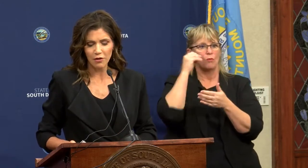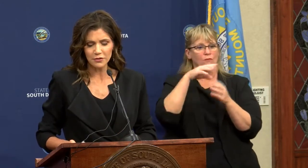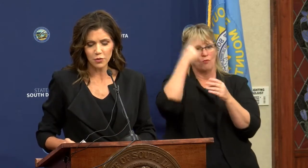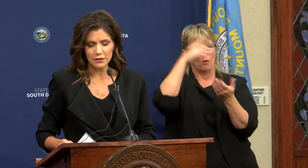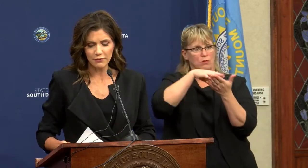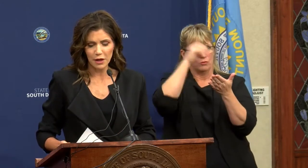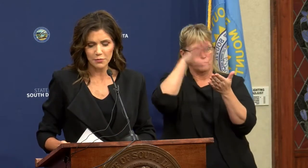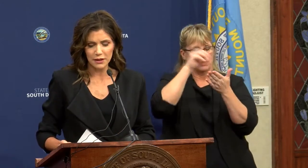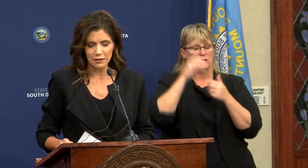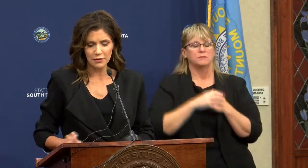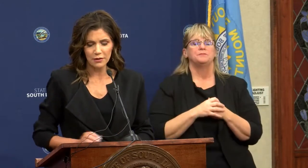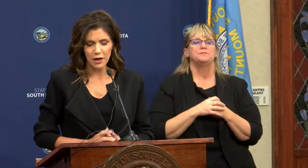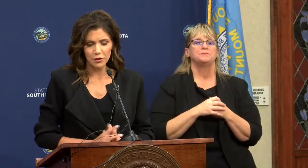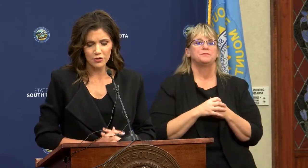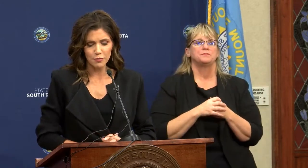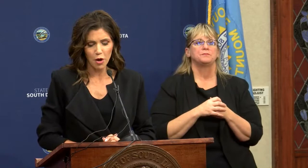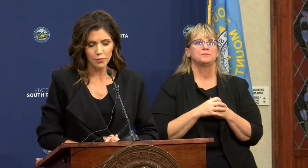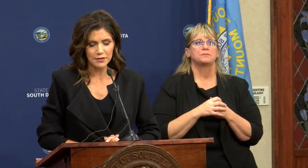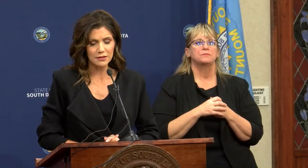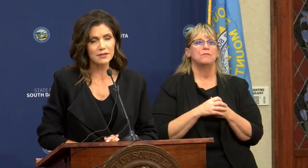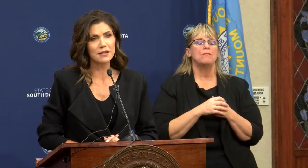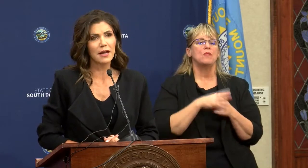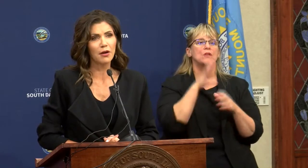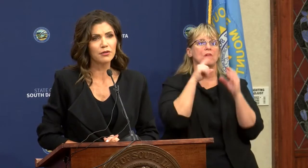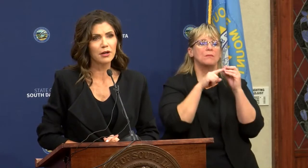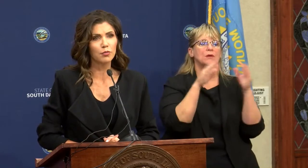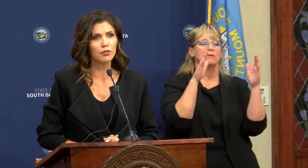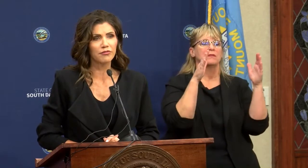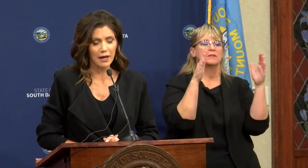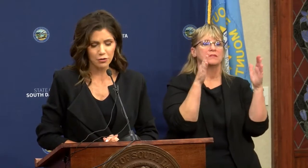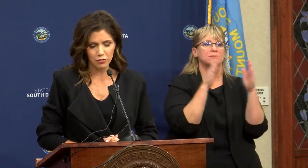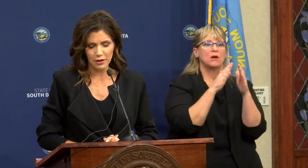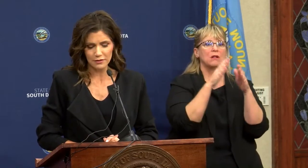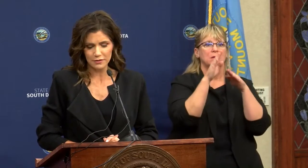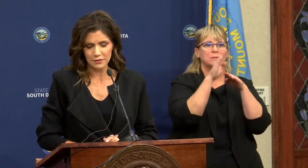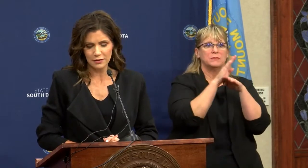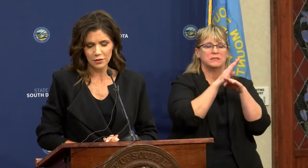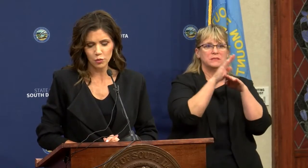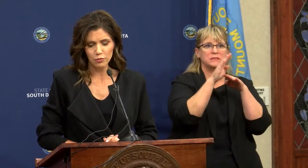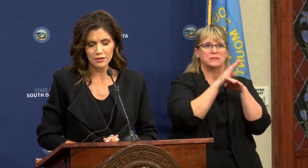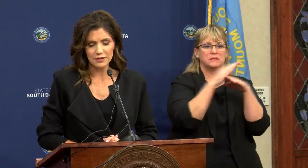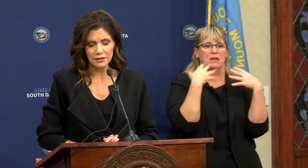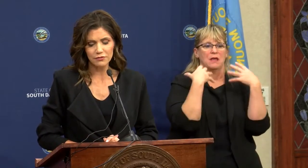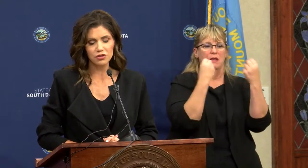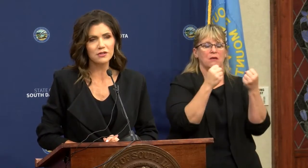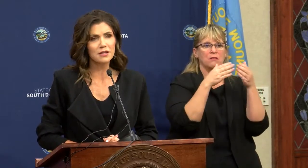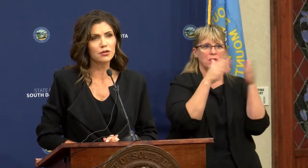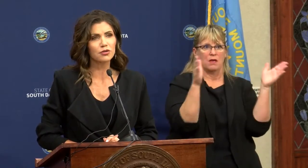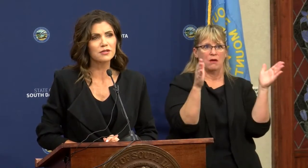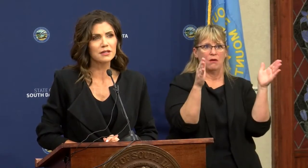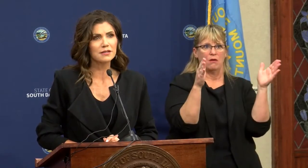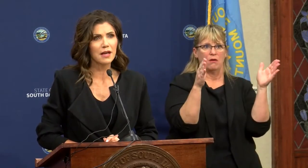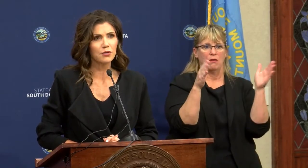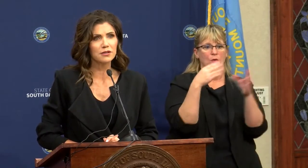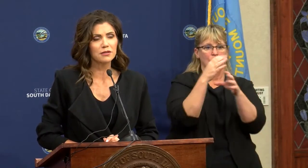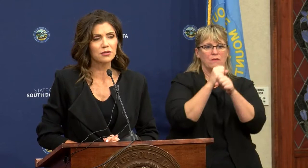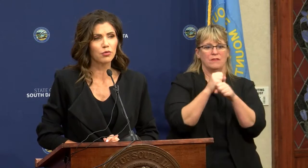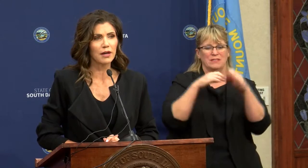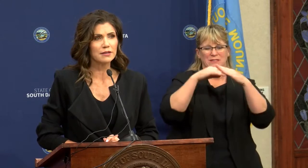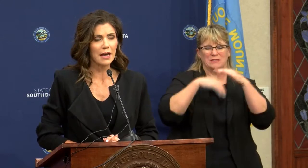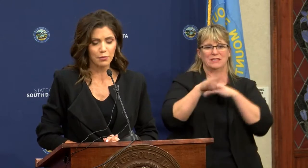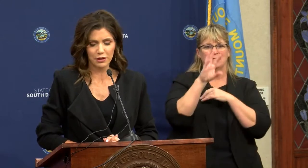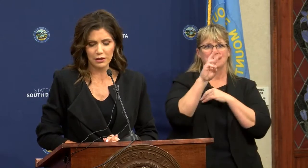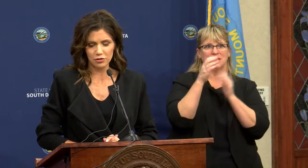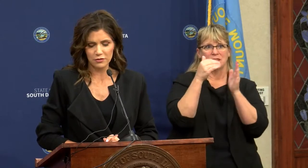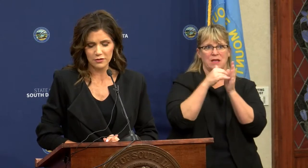I also wanted to give an update on our small business and health care provider grants. We received just under 6,000